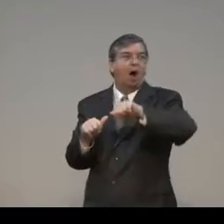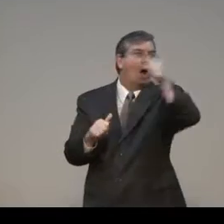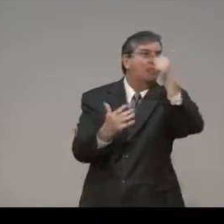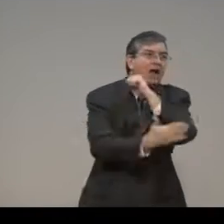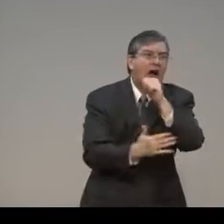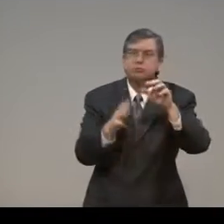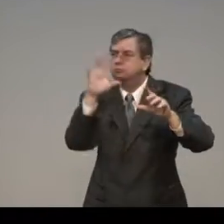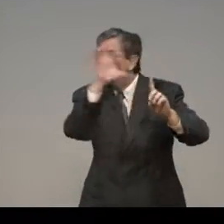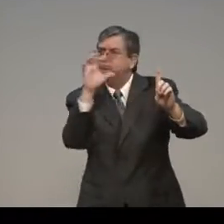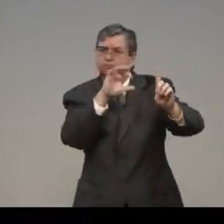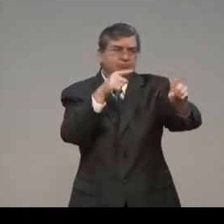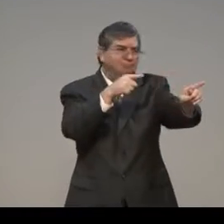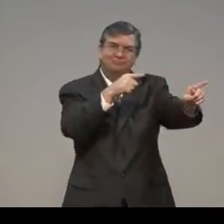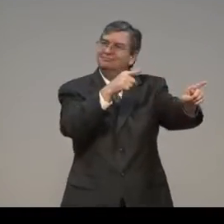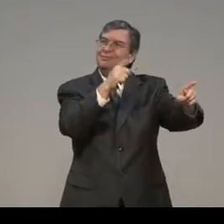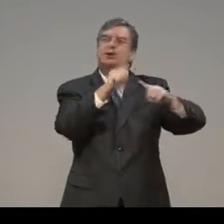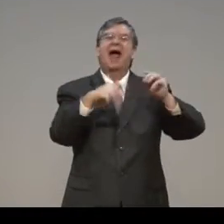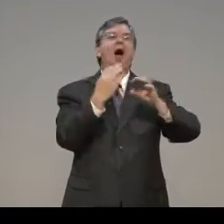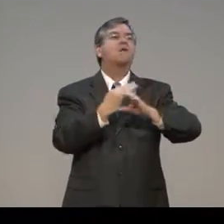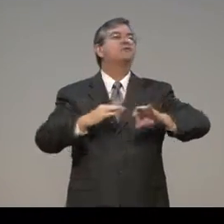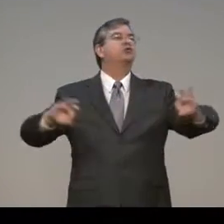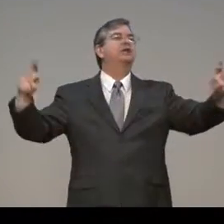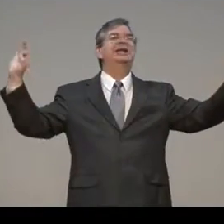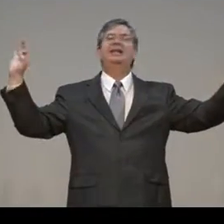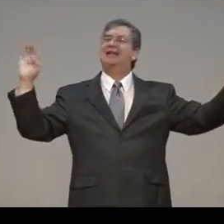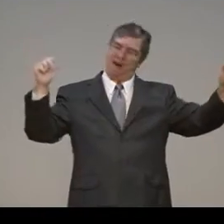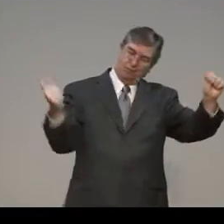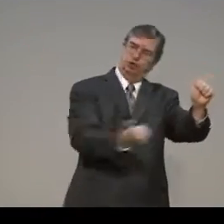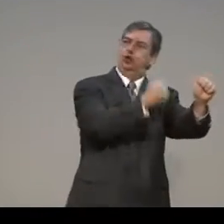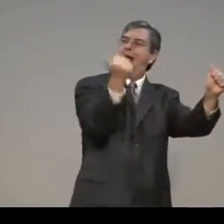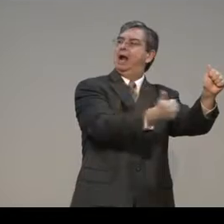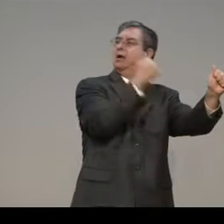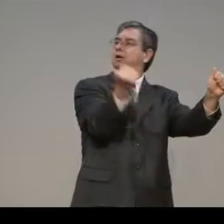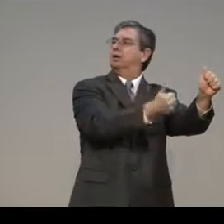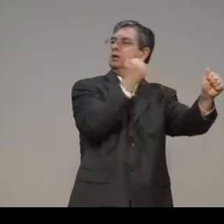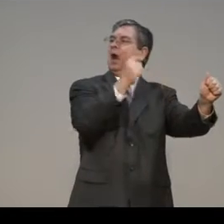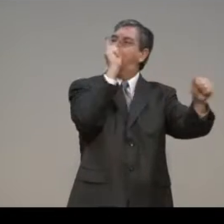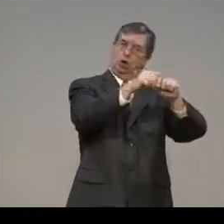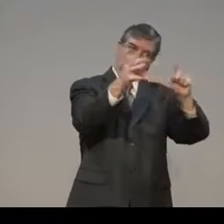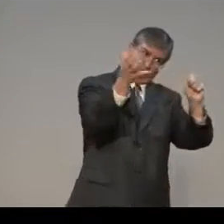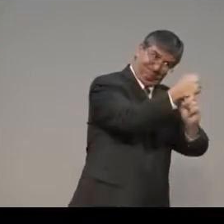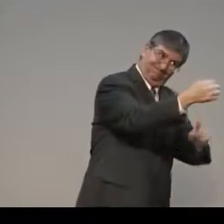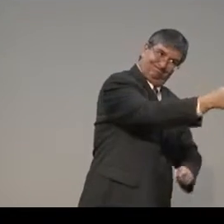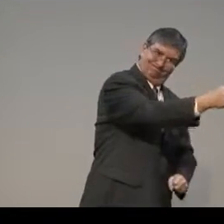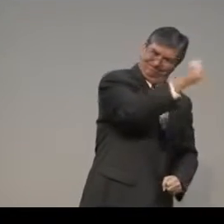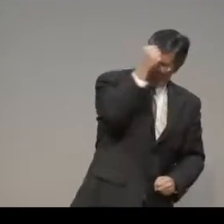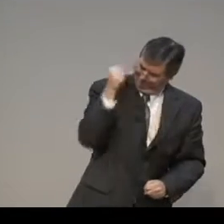committed suicide and Germany was overtaken. They fled